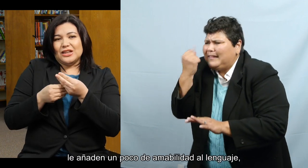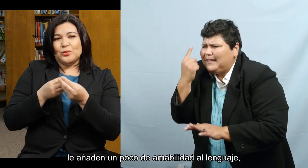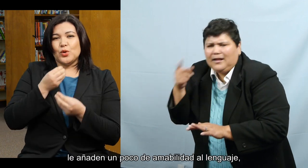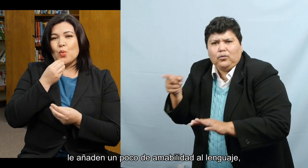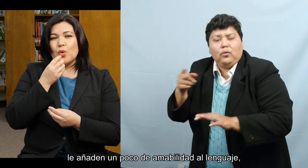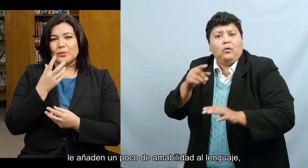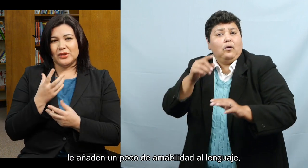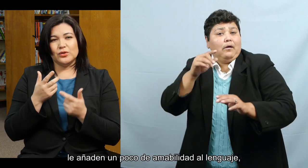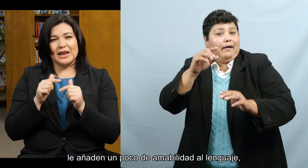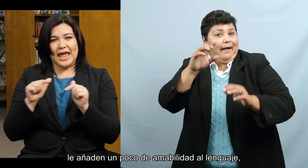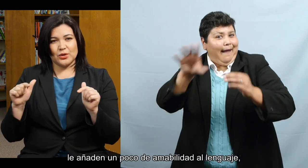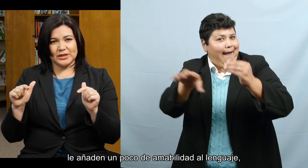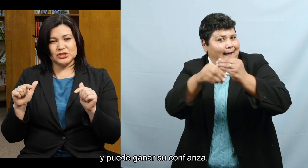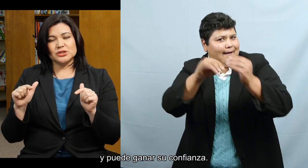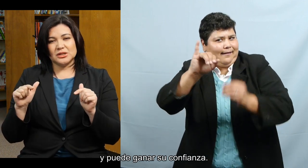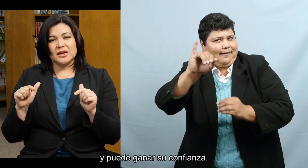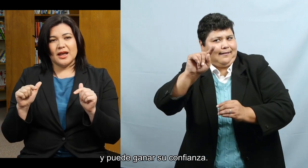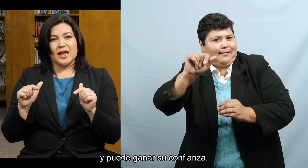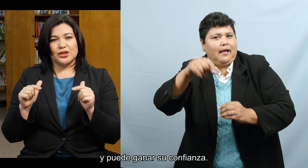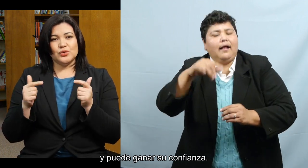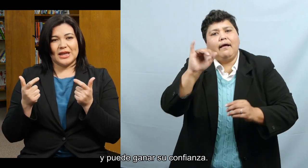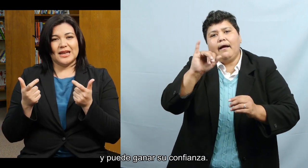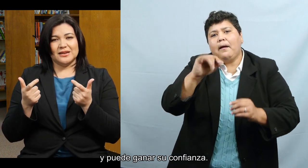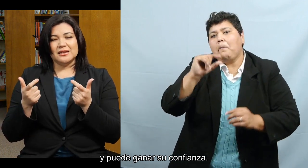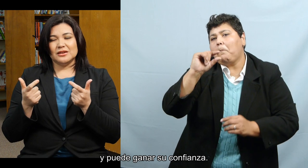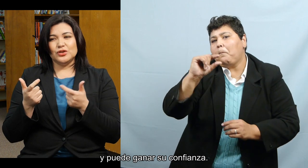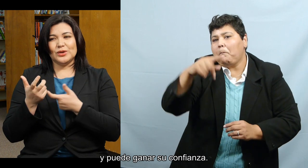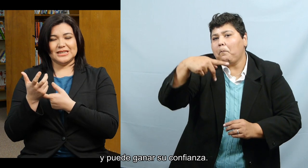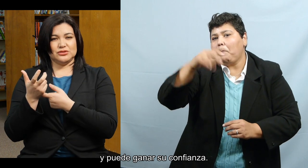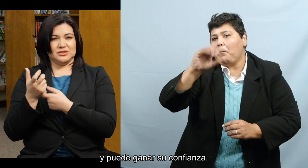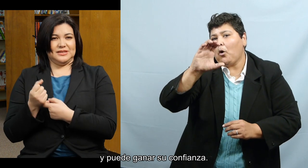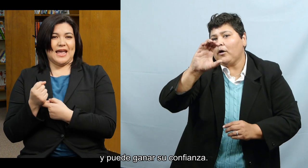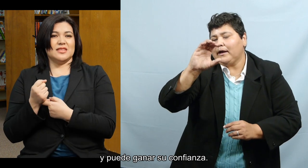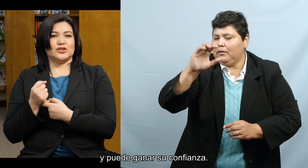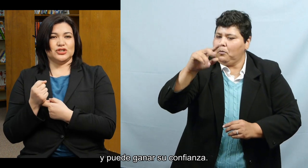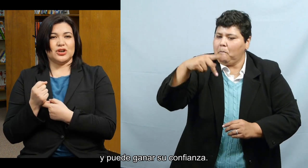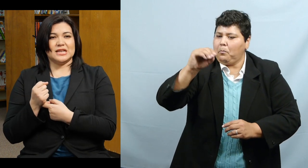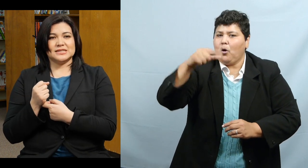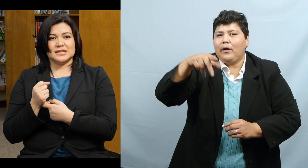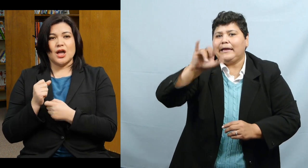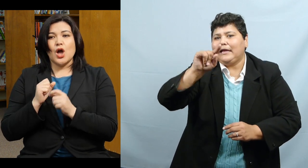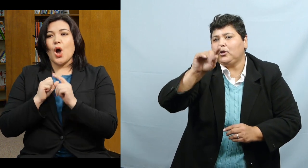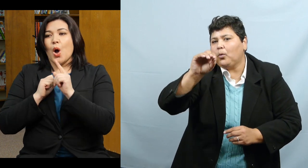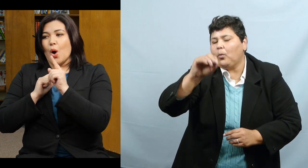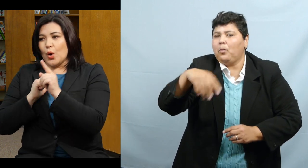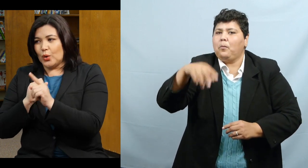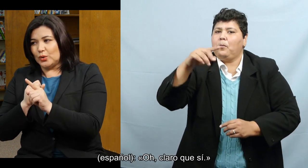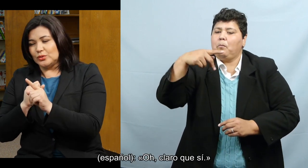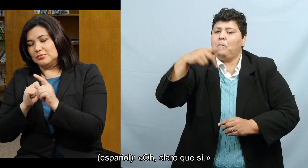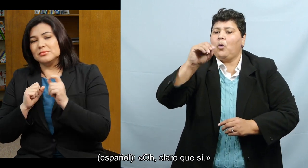they add a little bit of warmth to the language, and you can, you can gain their trust.